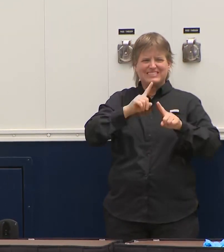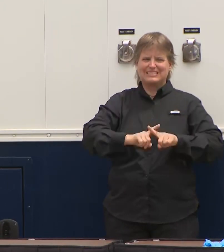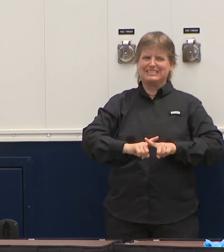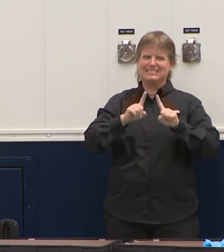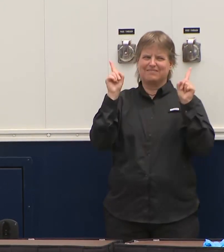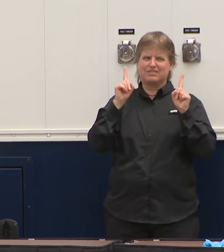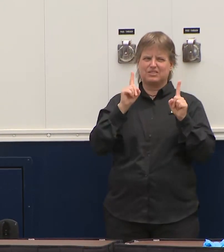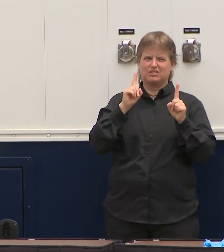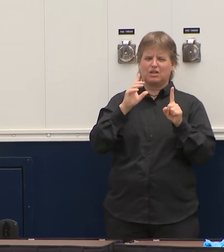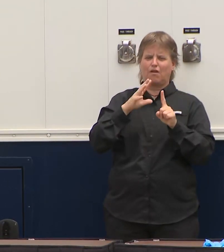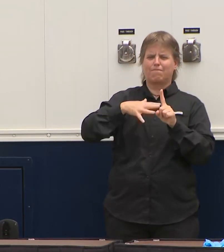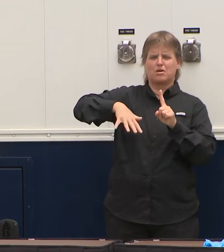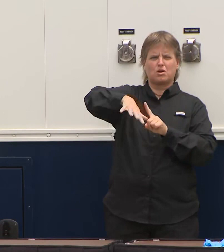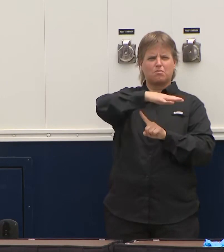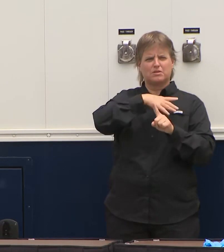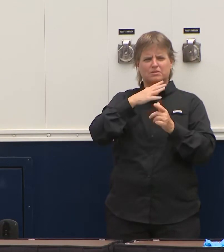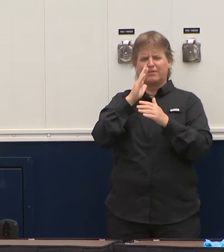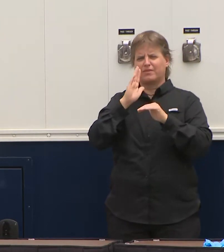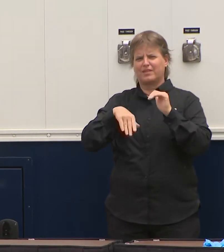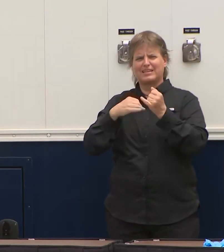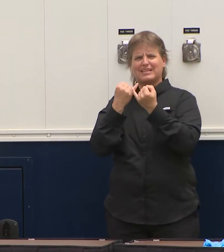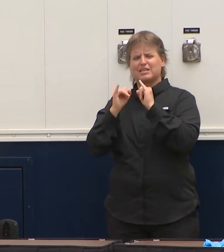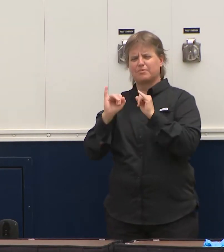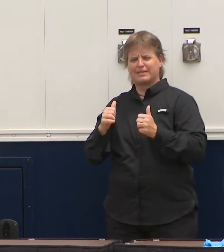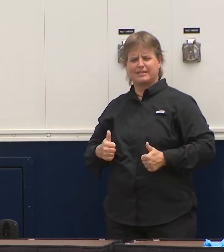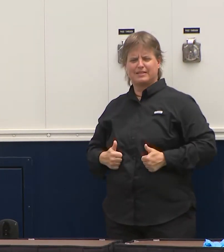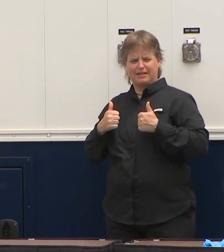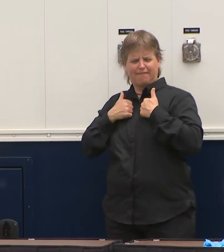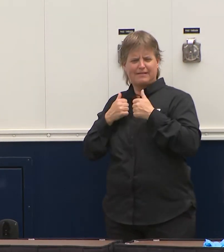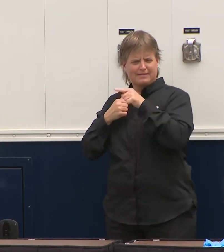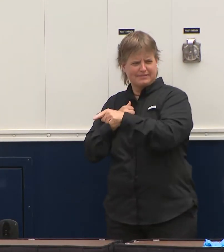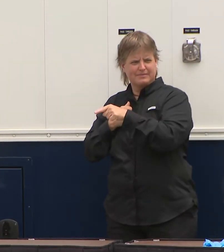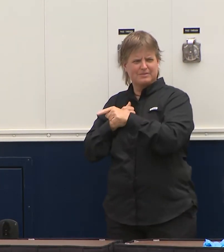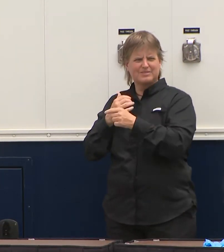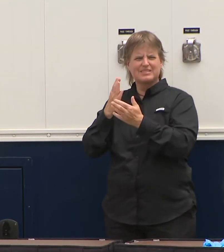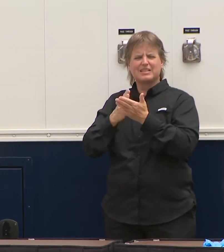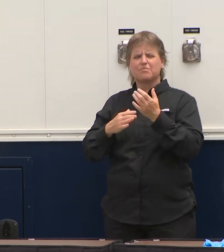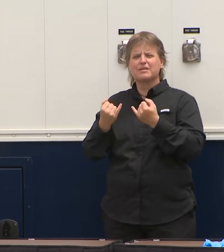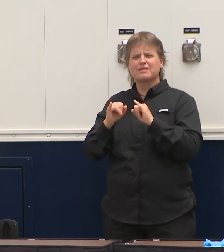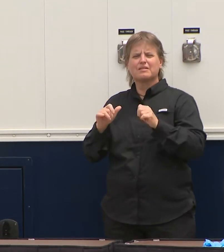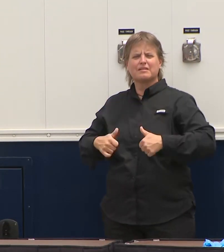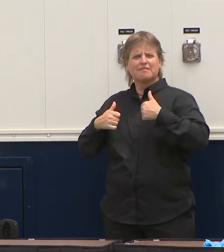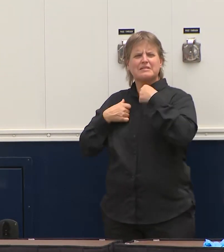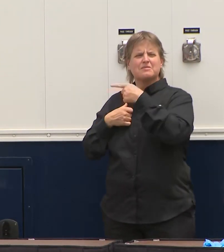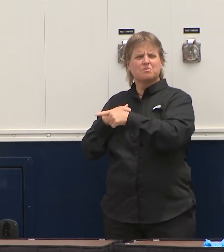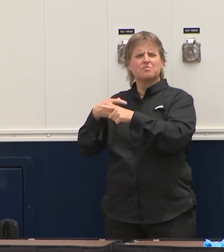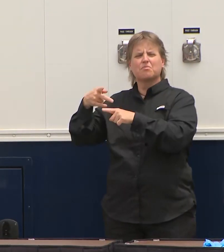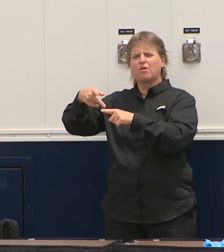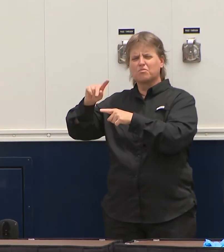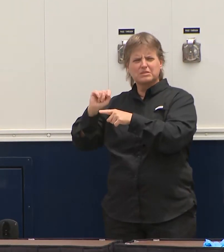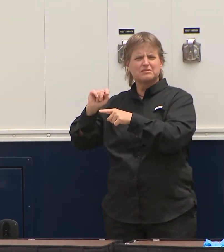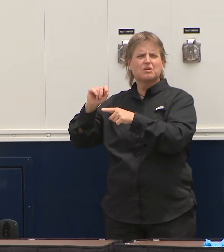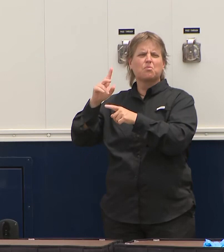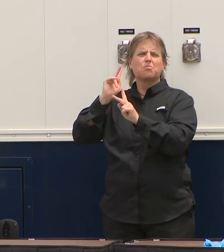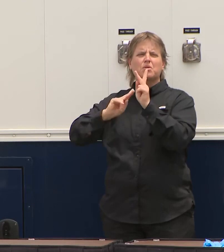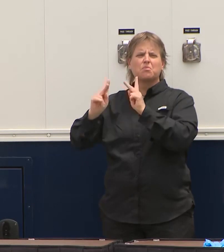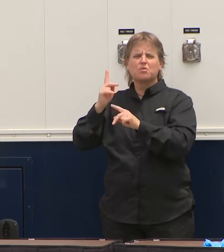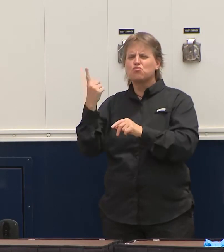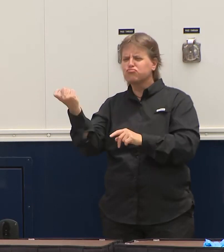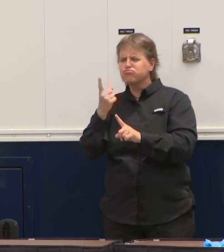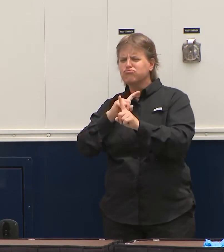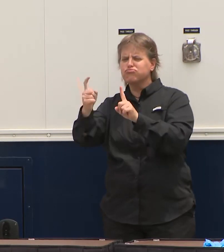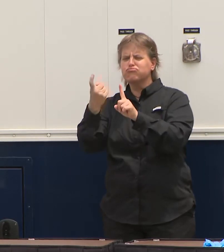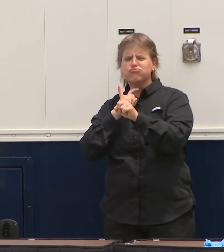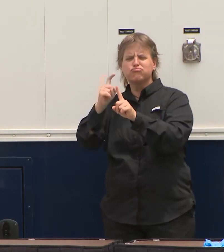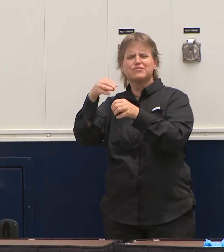living. Some of the independent living is, you know, it's like living in an apartment. People can come and go, and, you know, we've had tried to do restrictions there, but